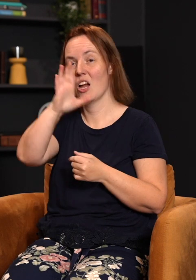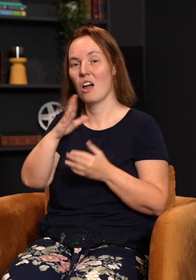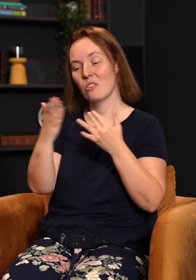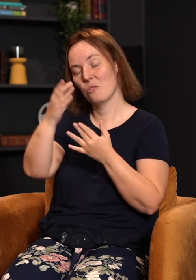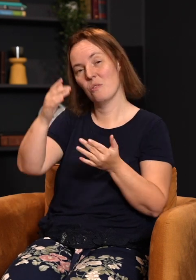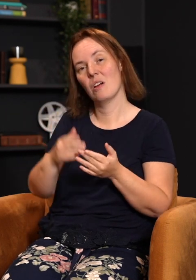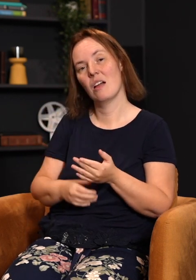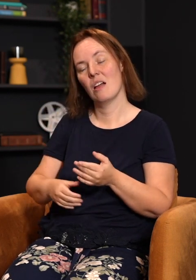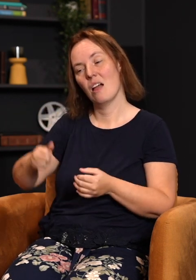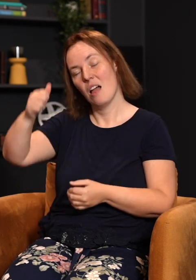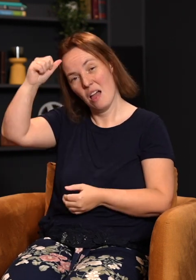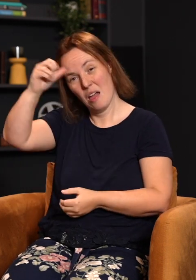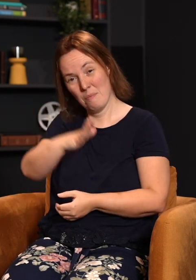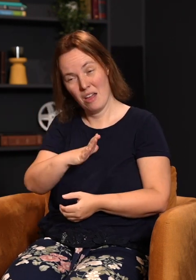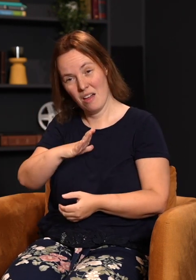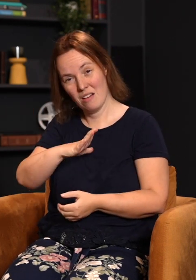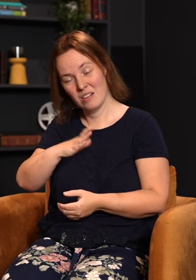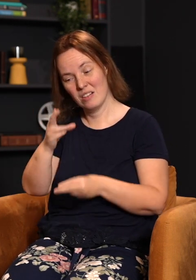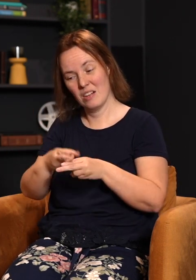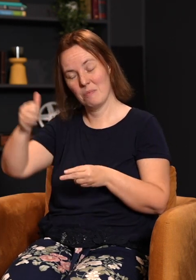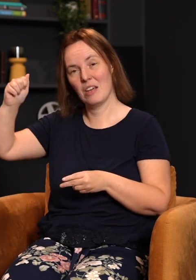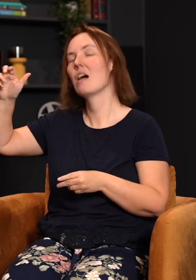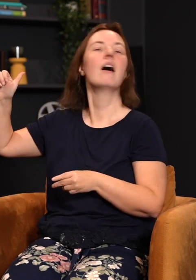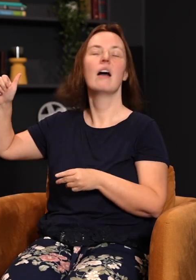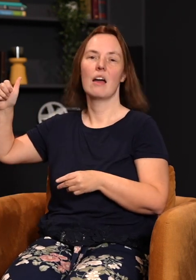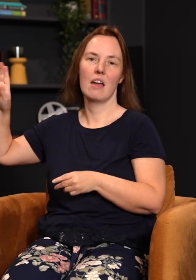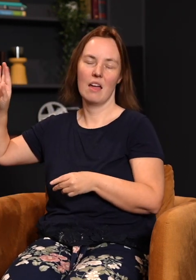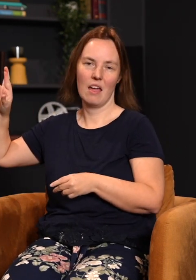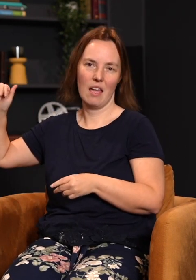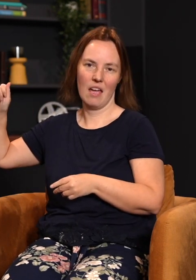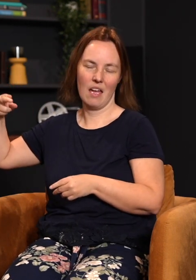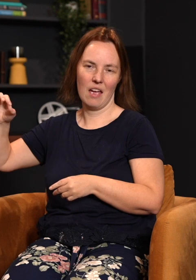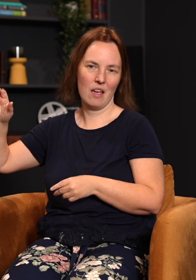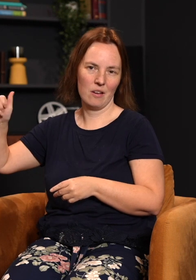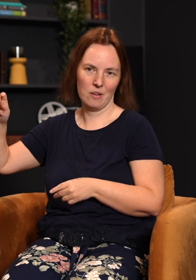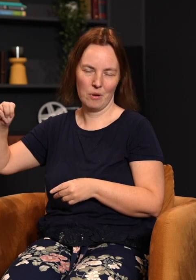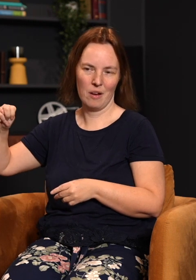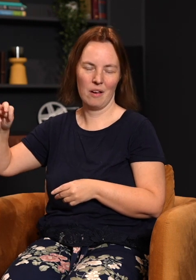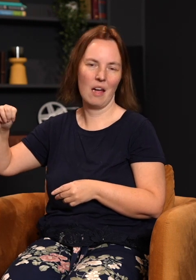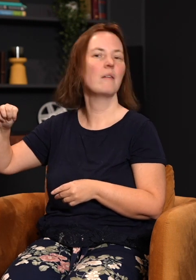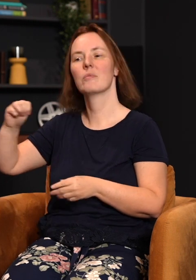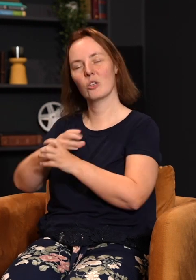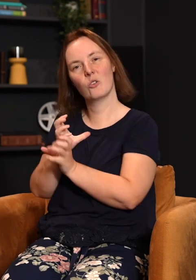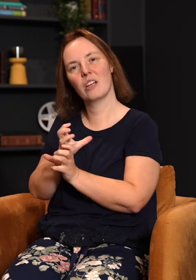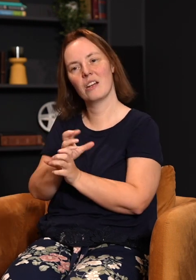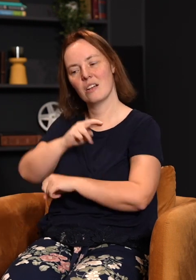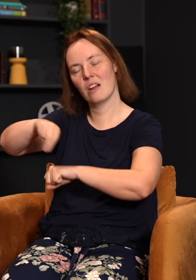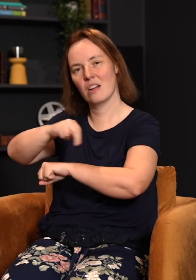God, through a man named Abraham, rose up a nation called Israel, the Jewish people. And to that nation,